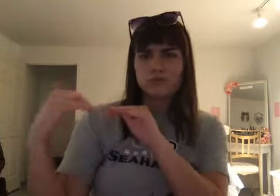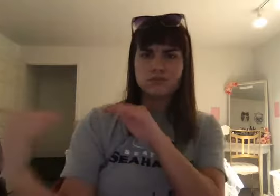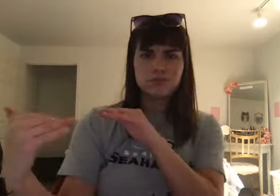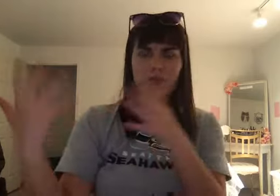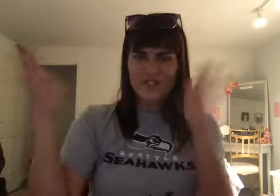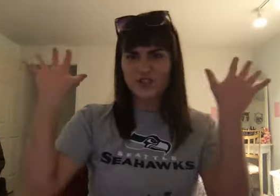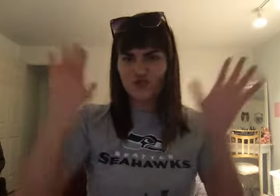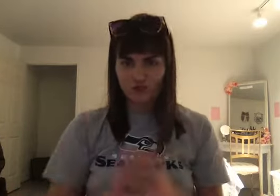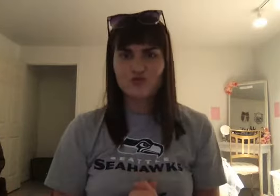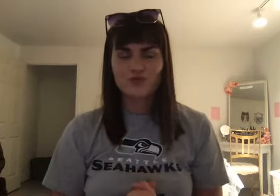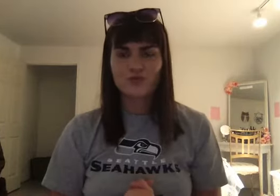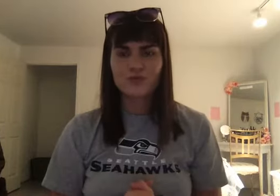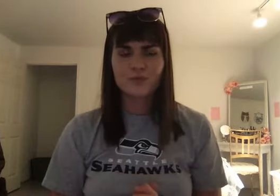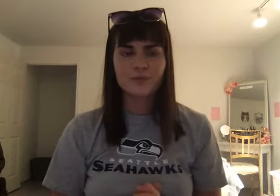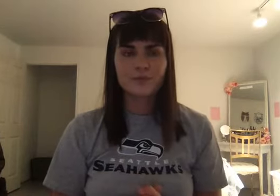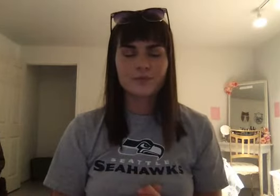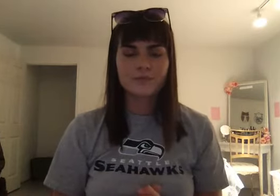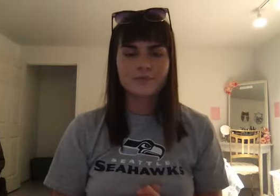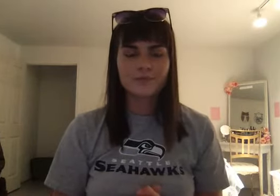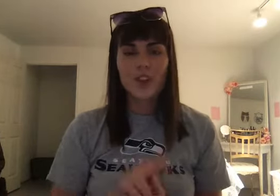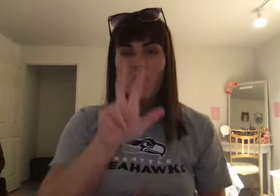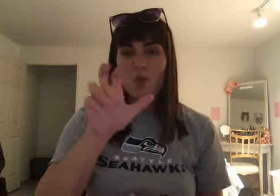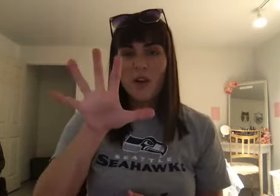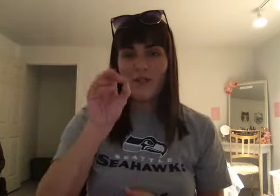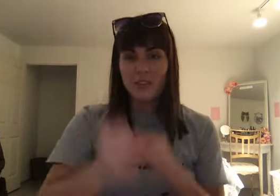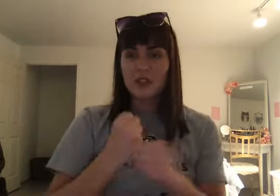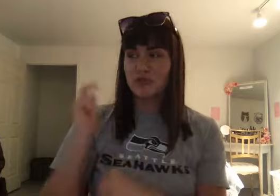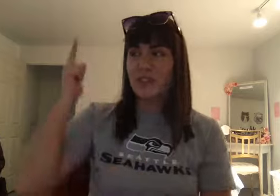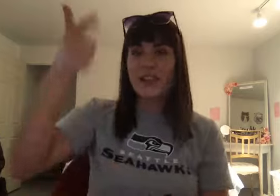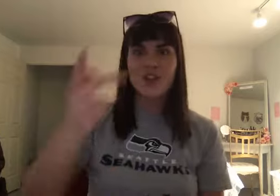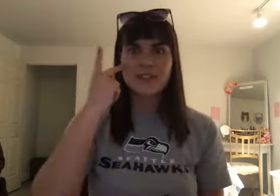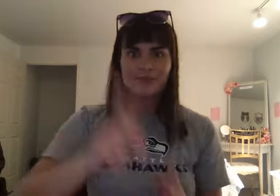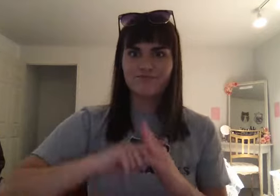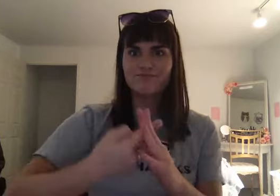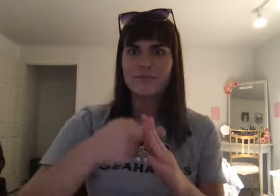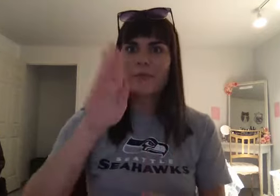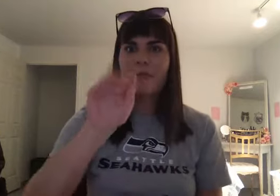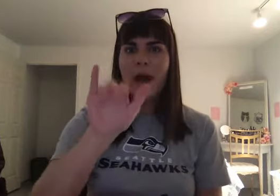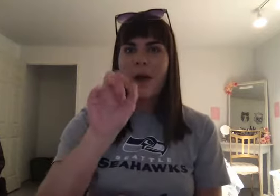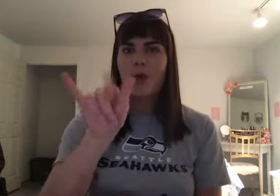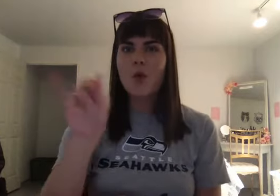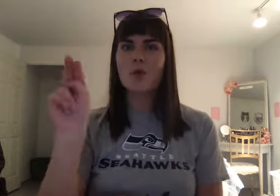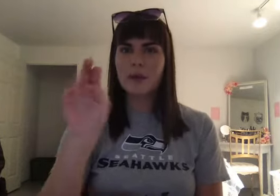What we then see. About 350 years later. Is the beginnings. Of something called. The Babylonian. Empire. Now the.